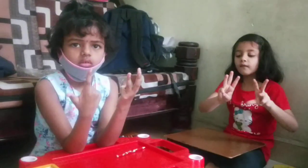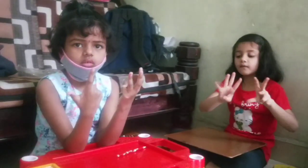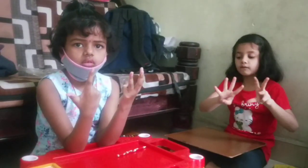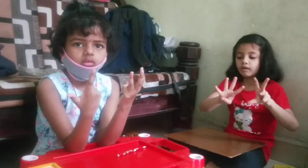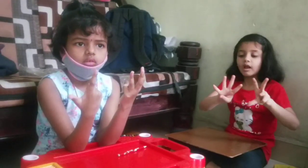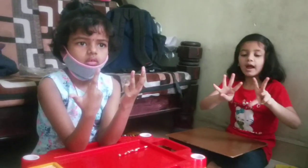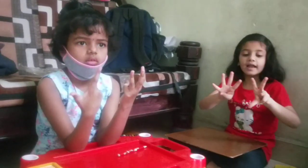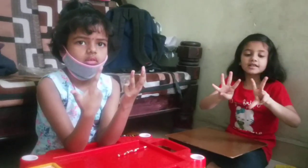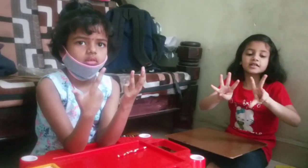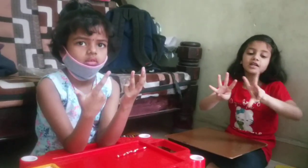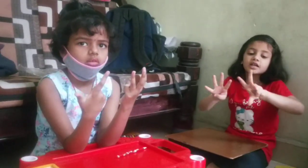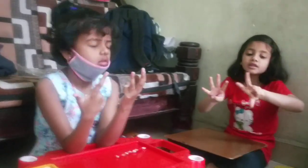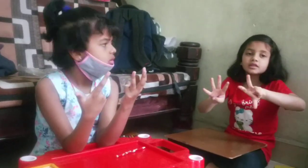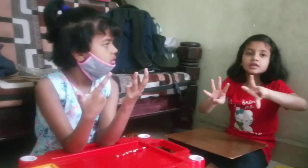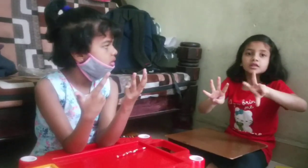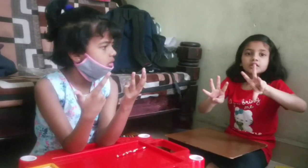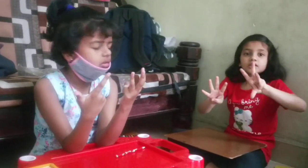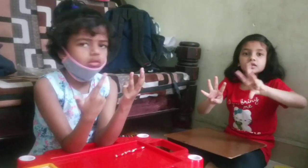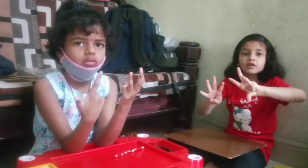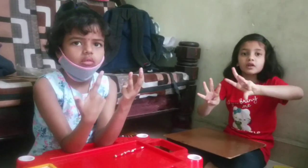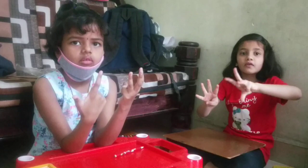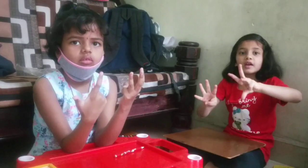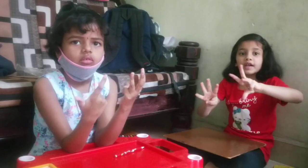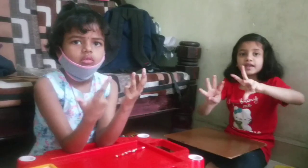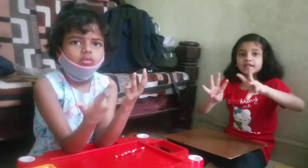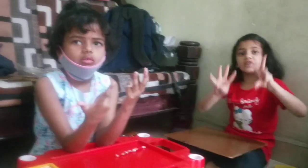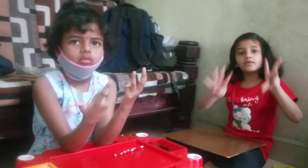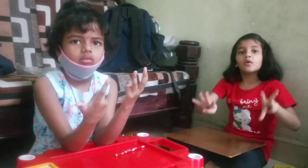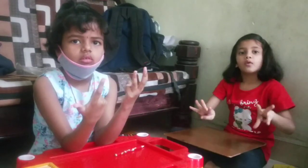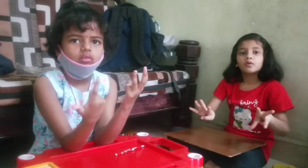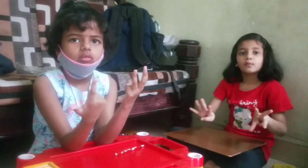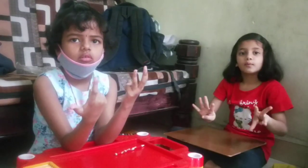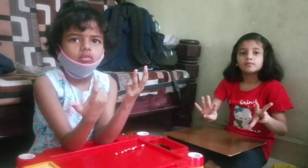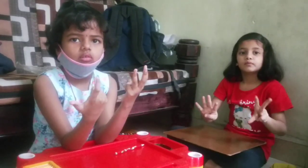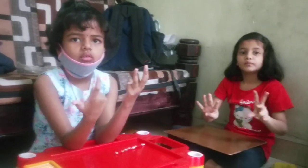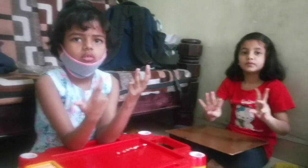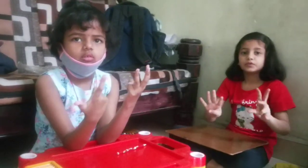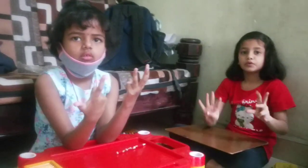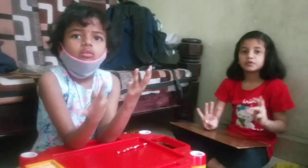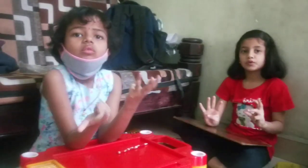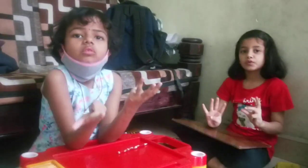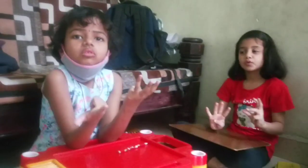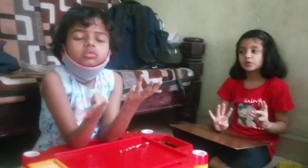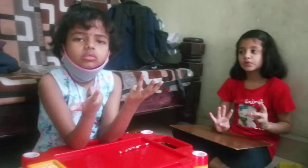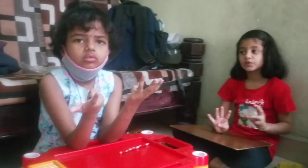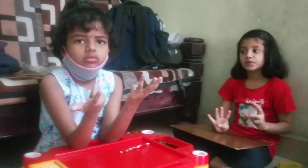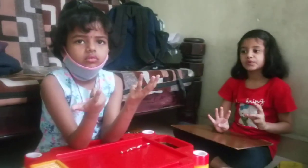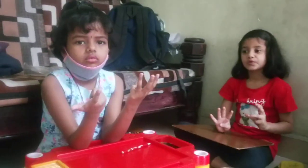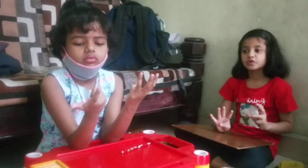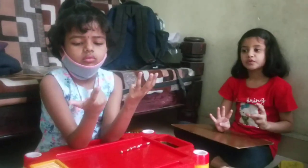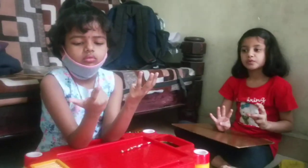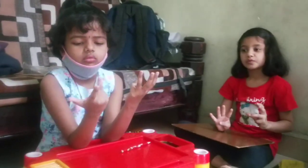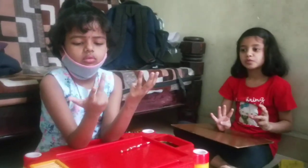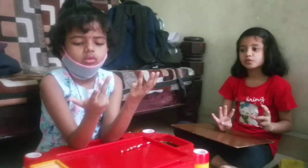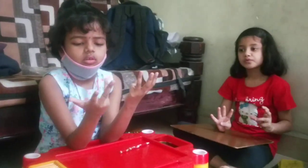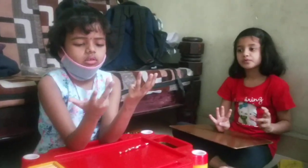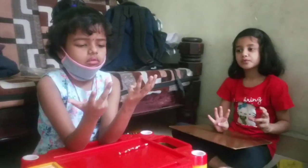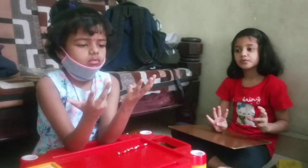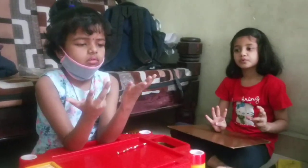Answer. 84. Next. 34.